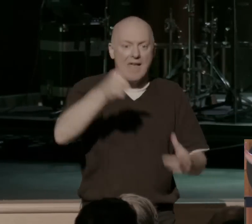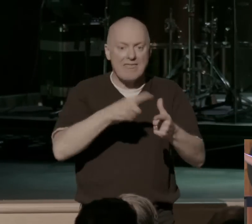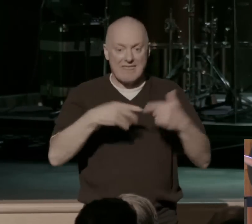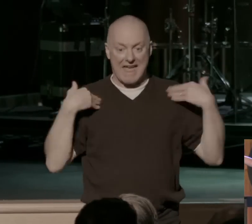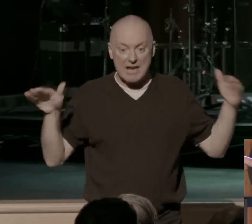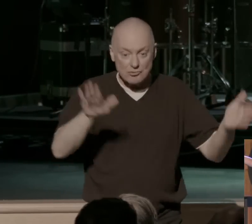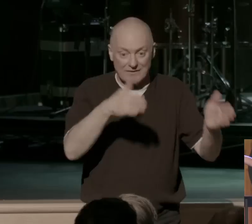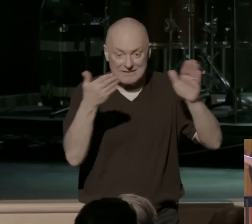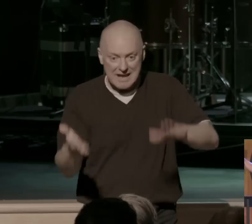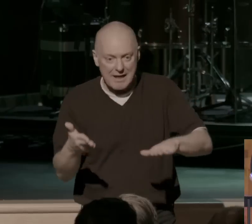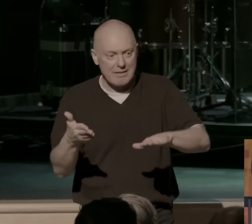over you.